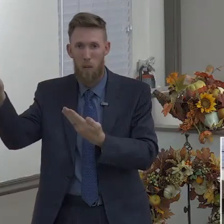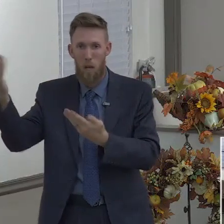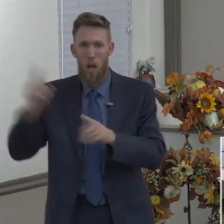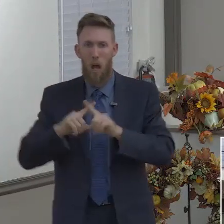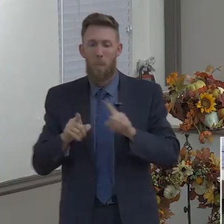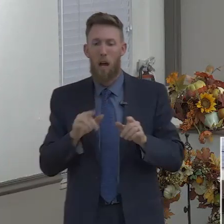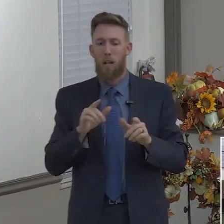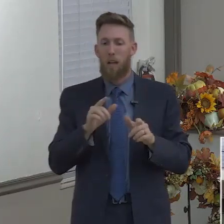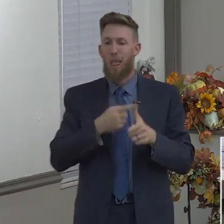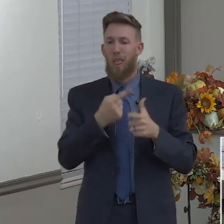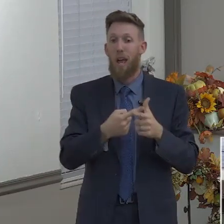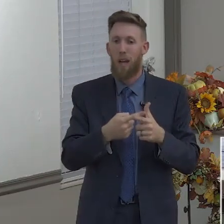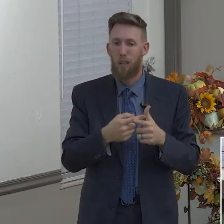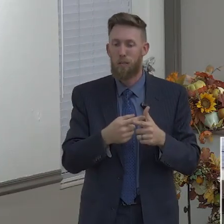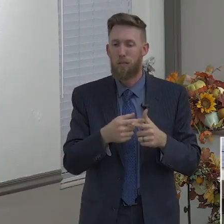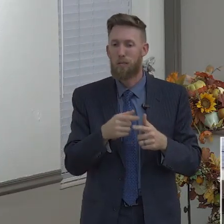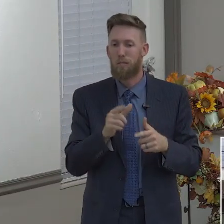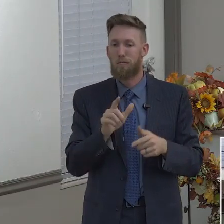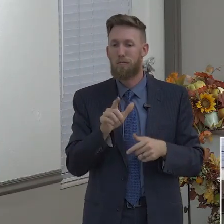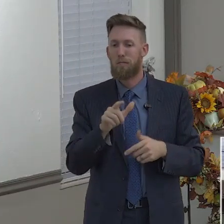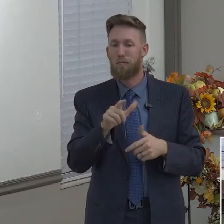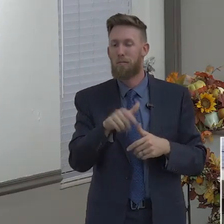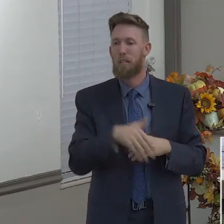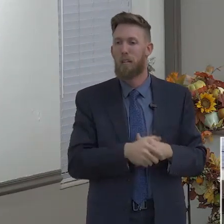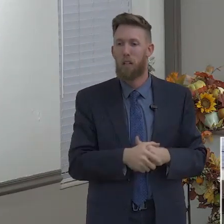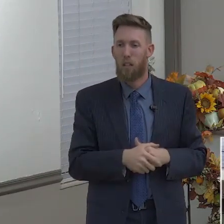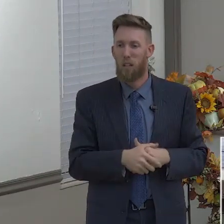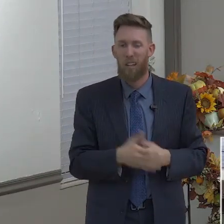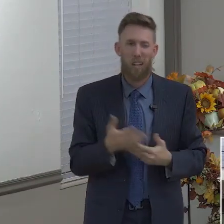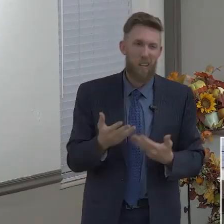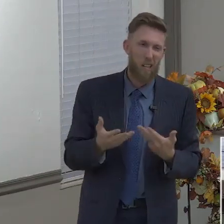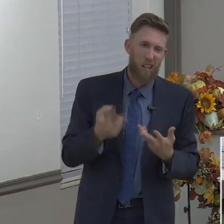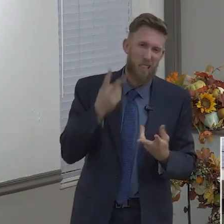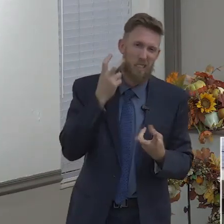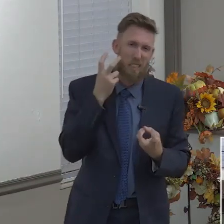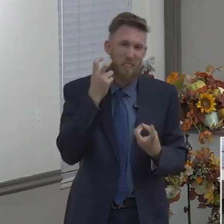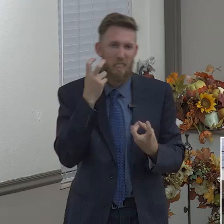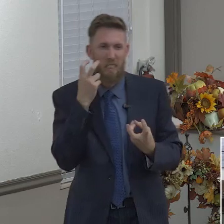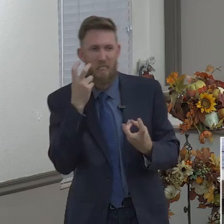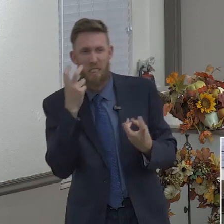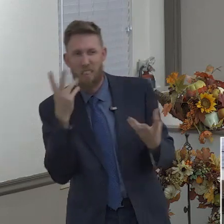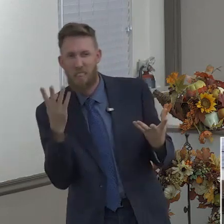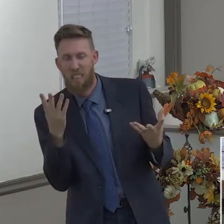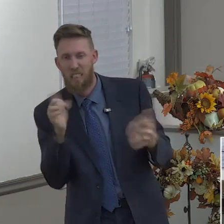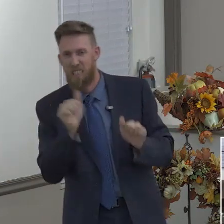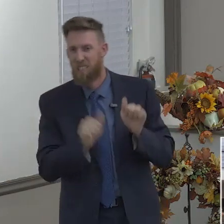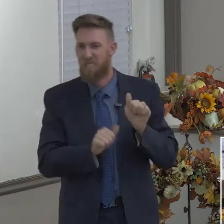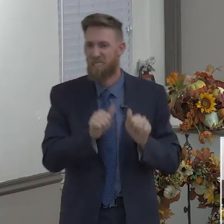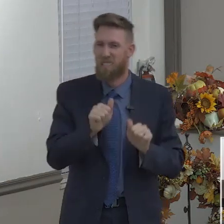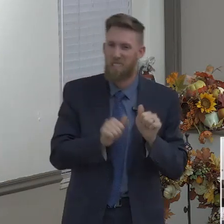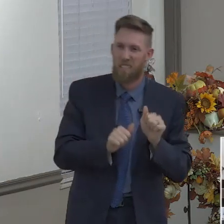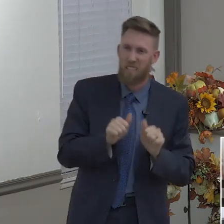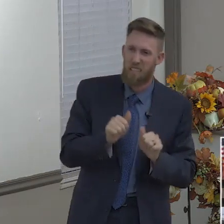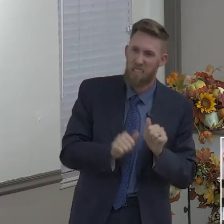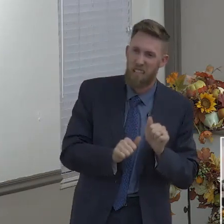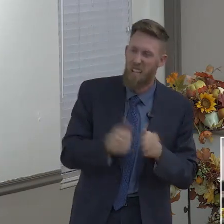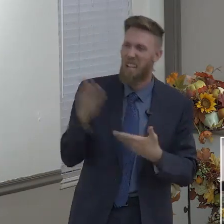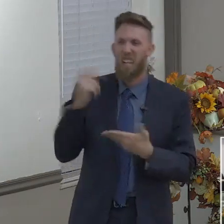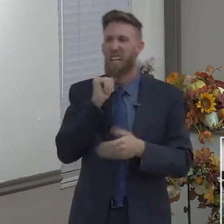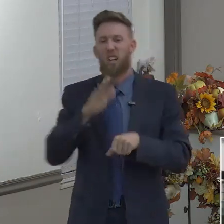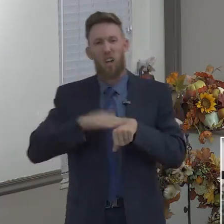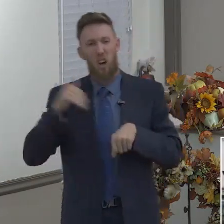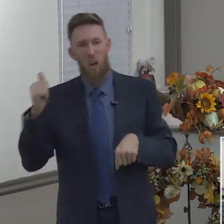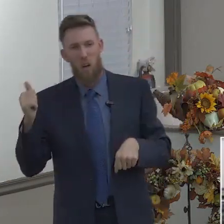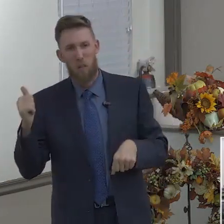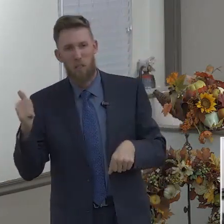road? Well, God didn't really call me. I was just in my emotions and I